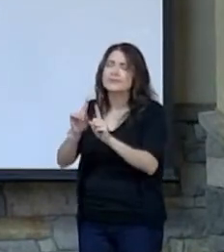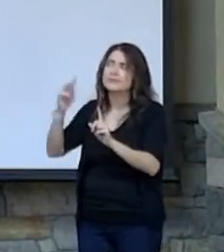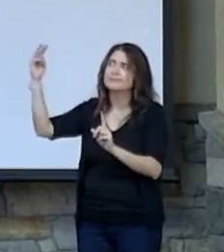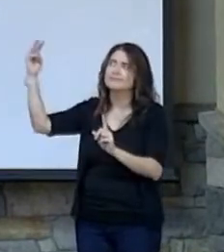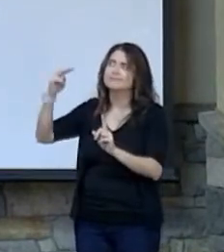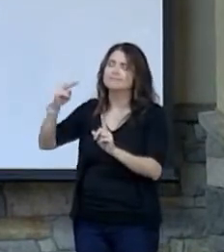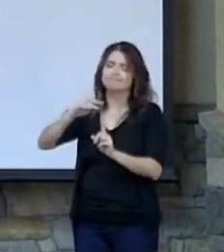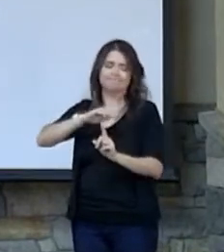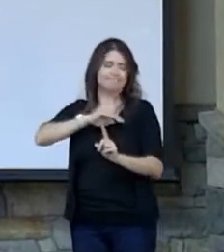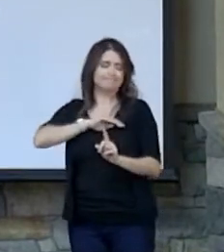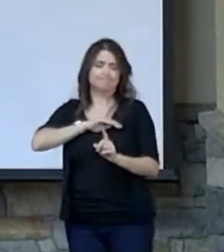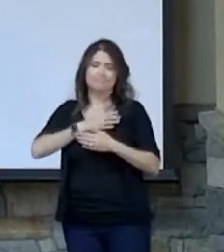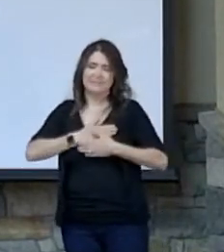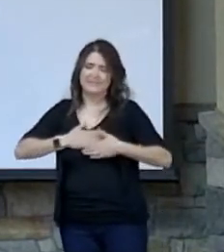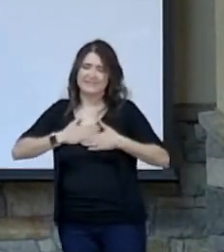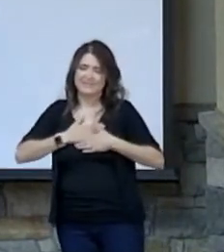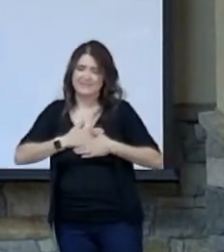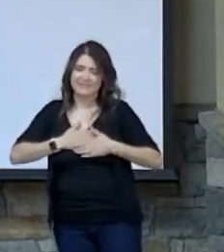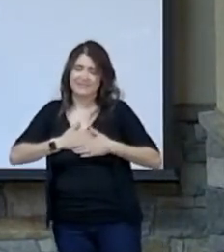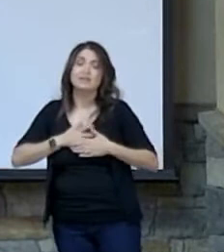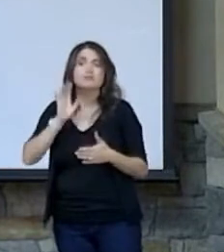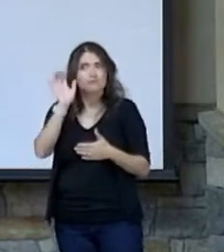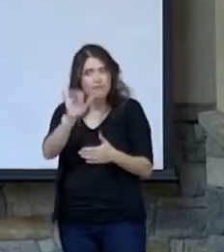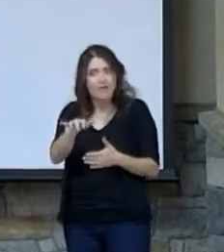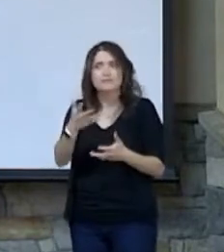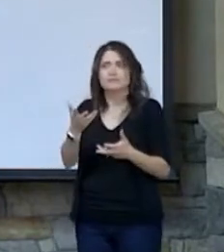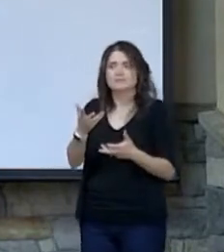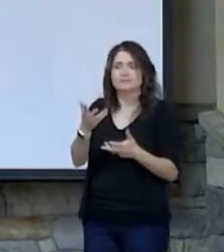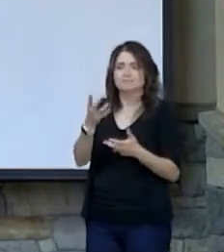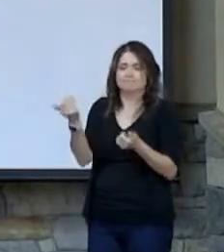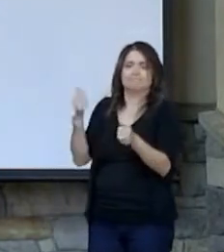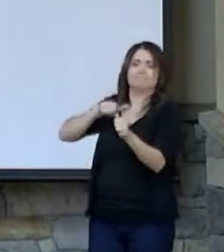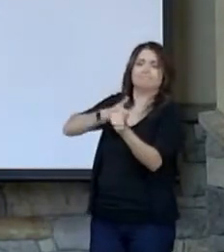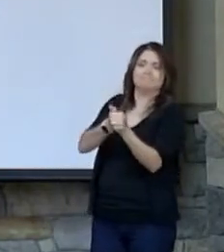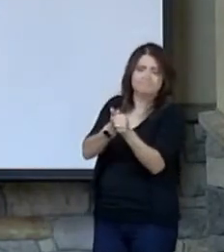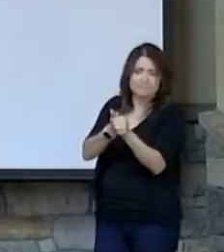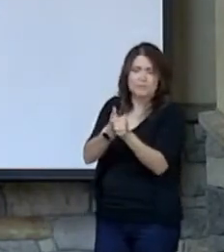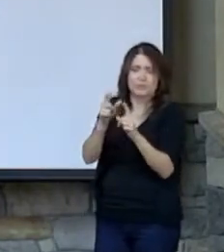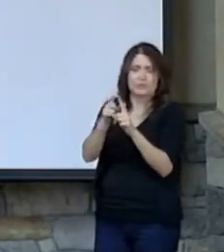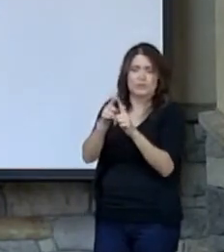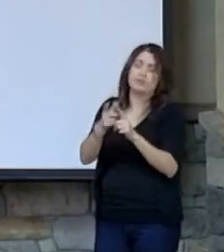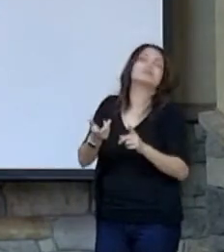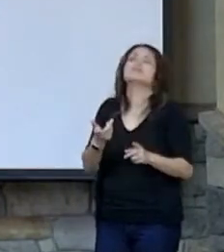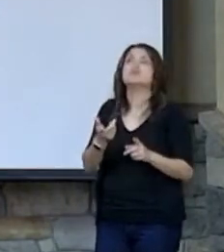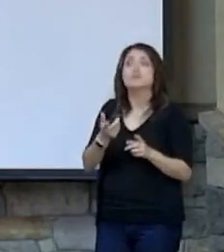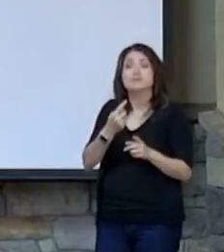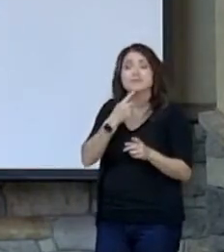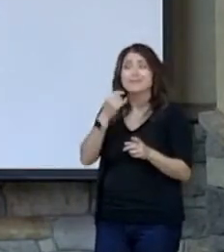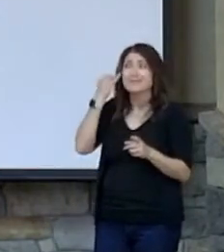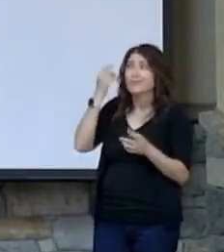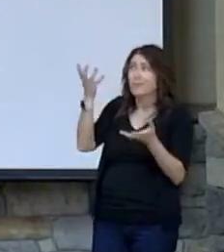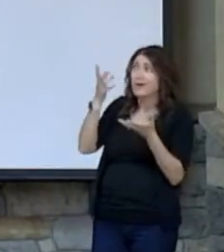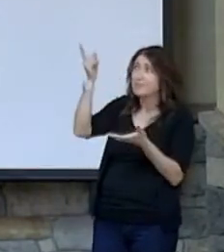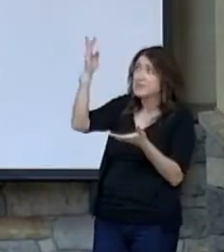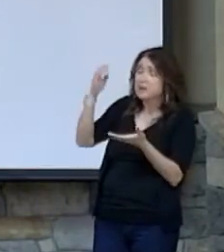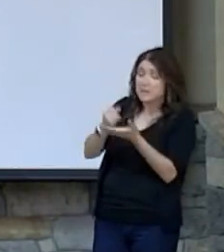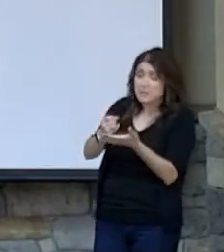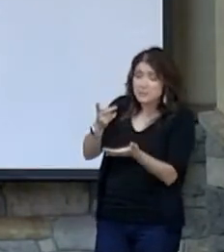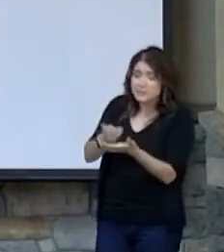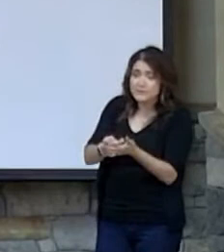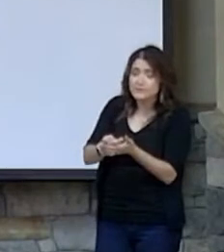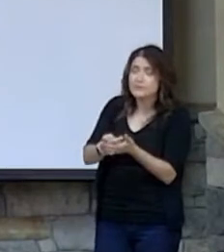God. That's the idea behind the word blameless. And the psalmist says, those that want to be God-approved, those